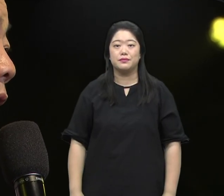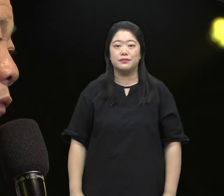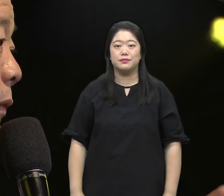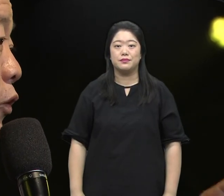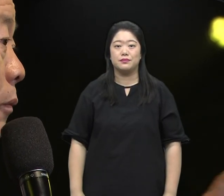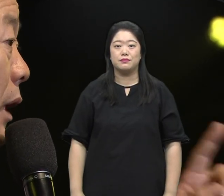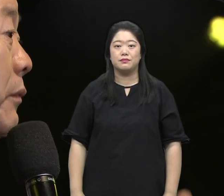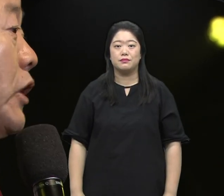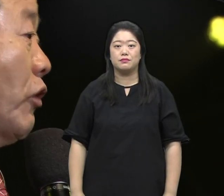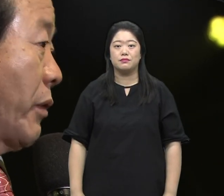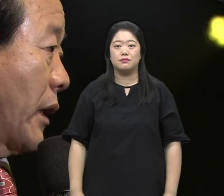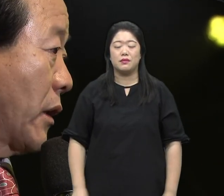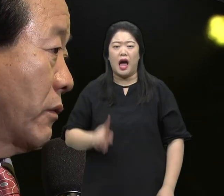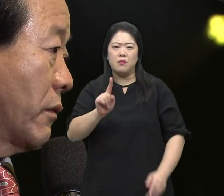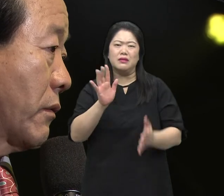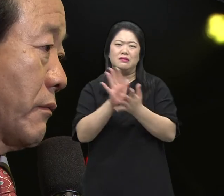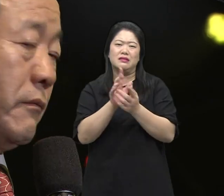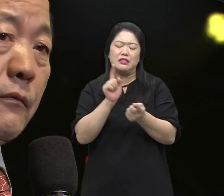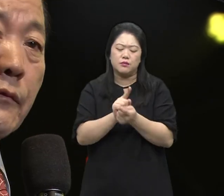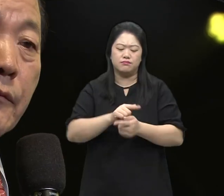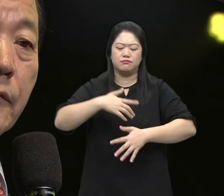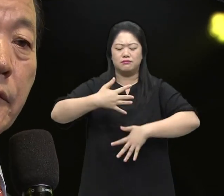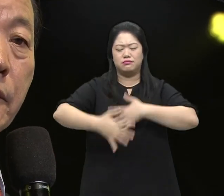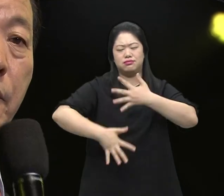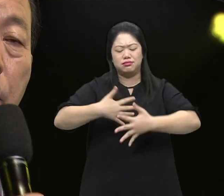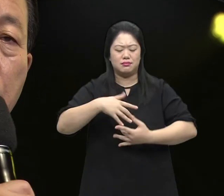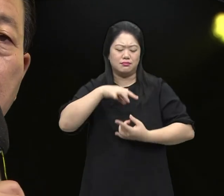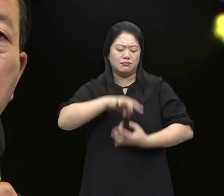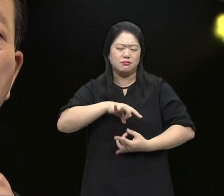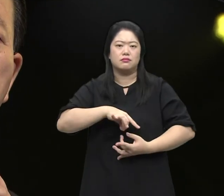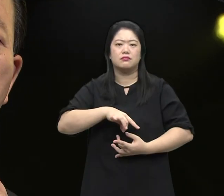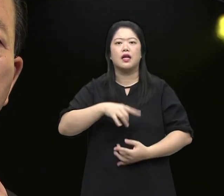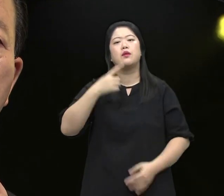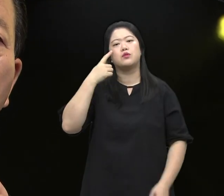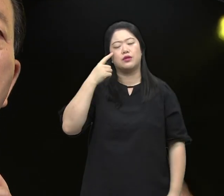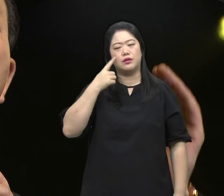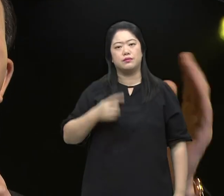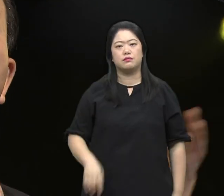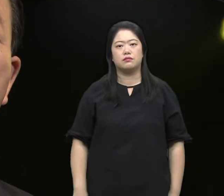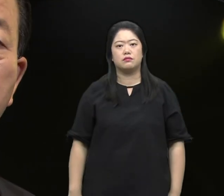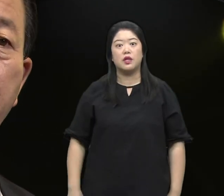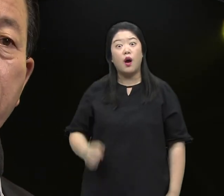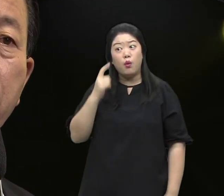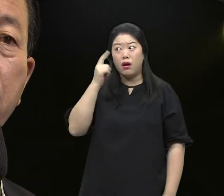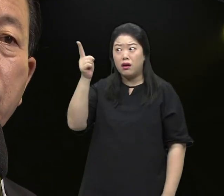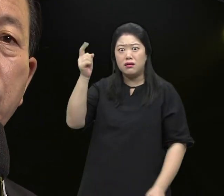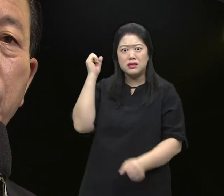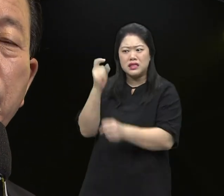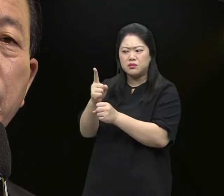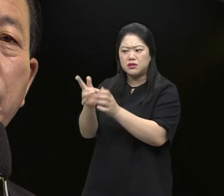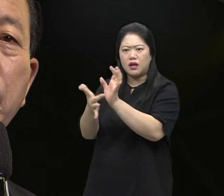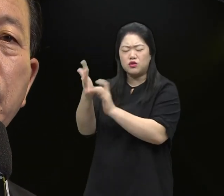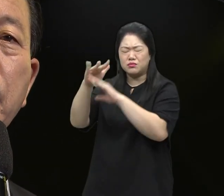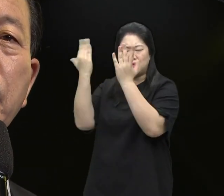Calvary. And so try confessing and praying about that. so confessing Because he already finished it.